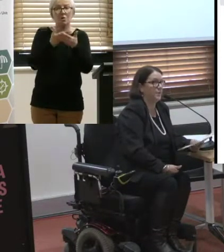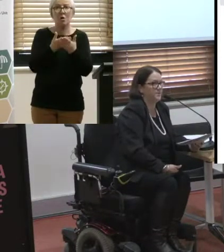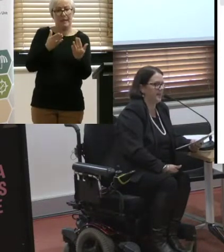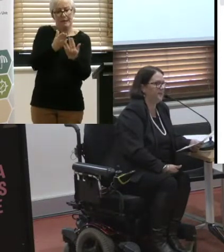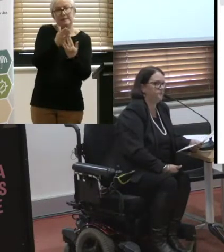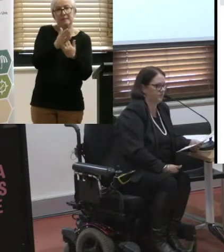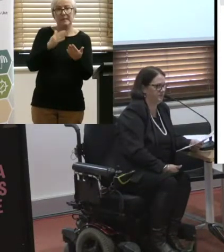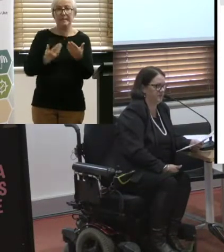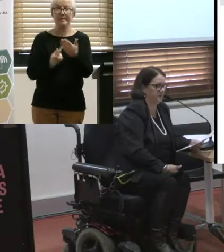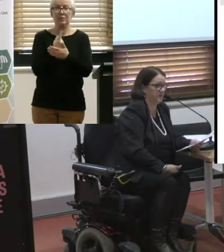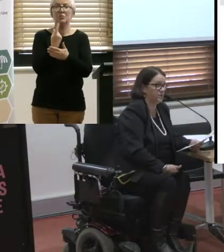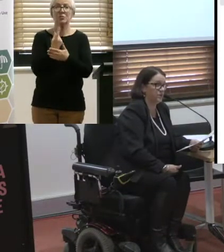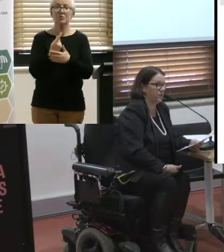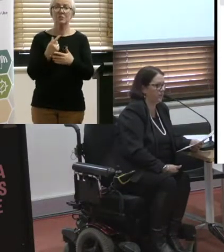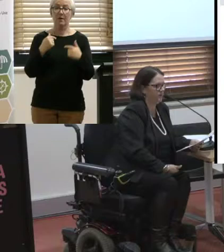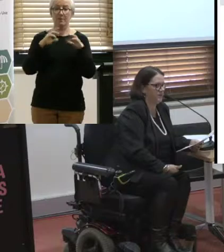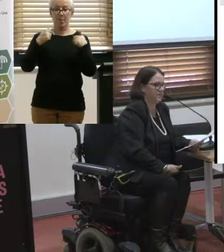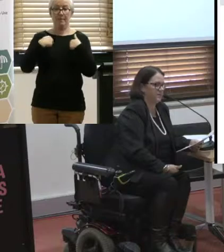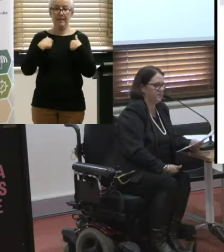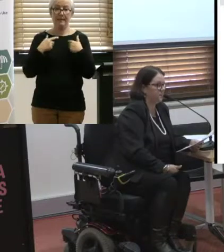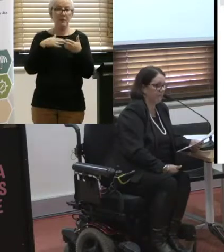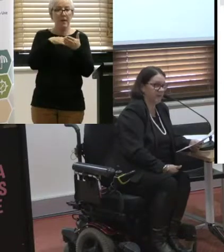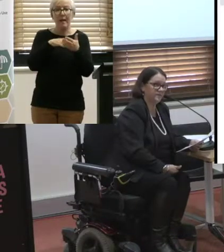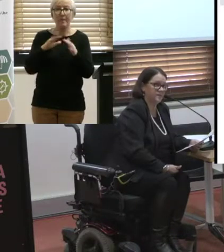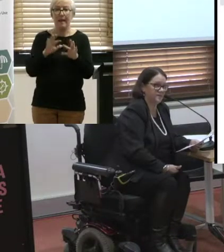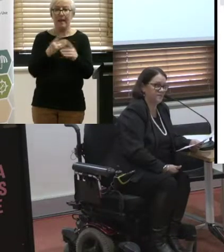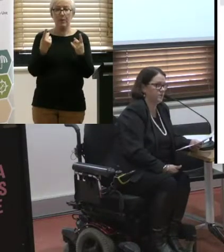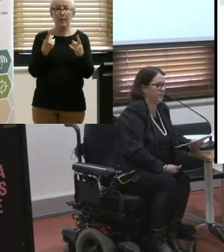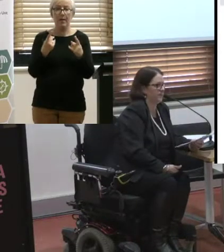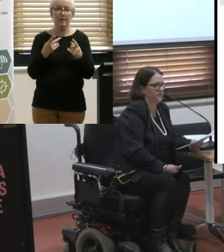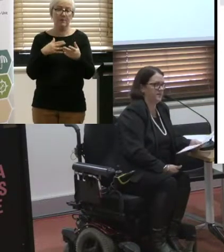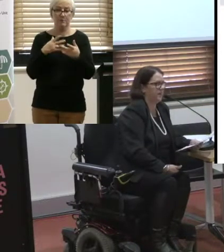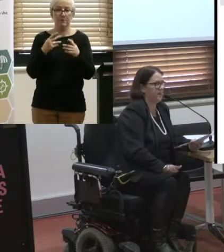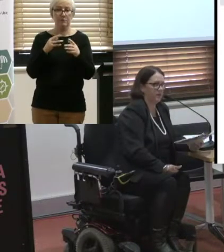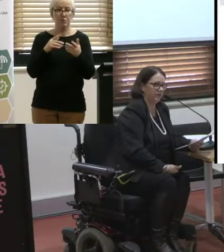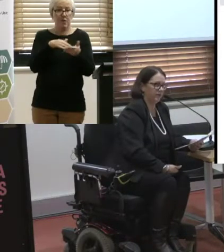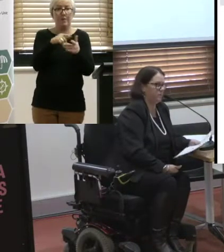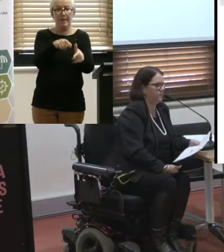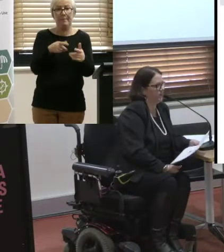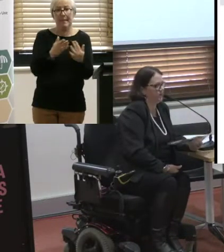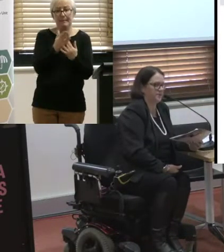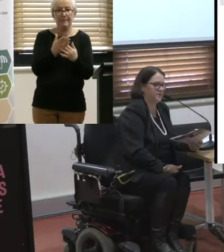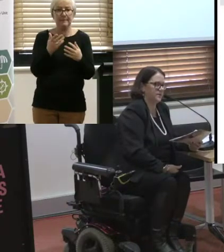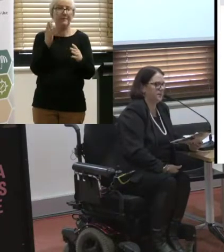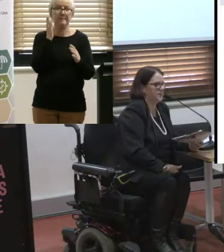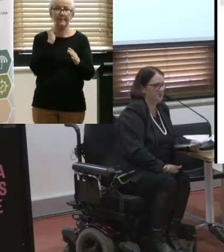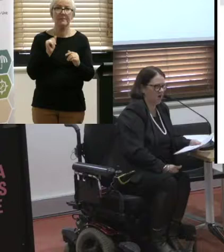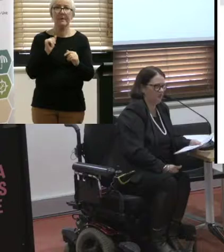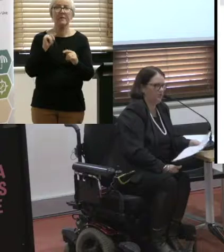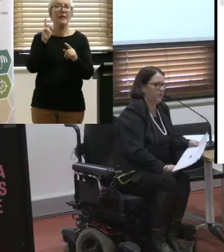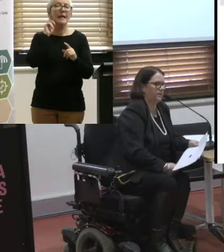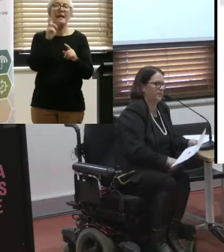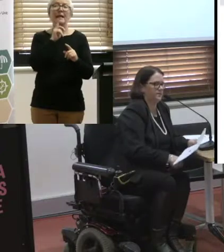requires any form of assistance, whether it's small amount of assistance, whether it's hearing loops, whether it's